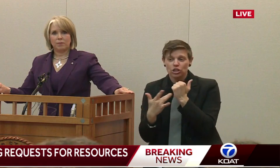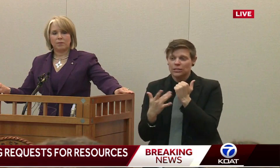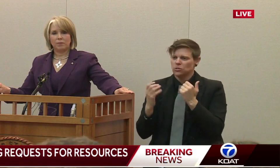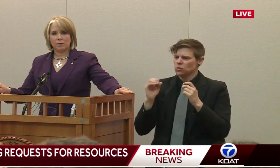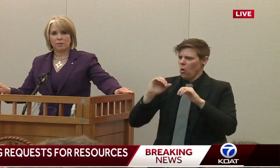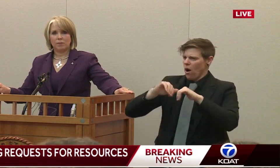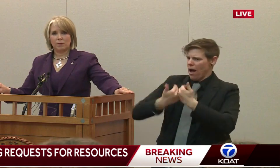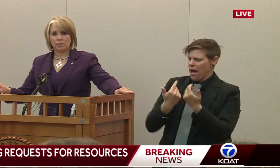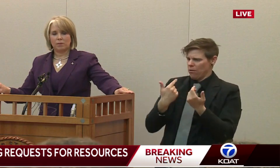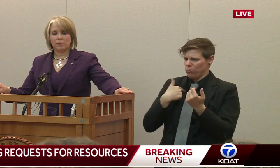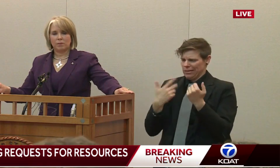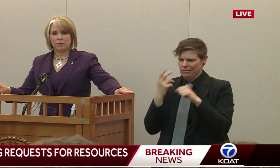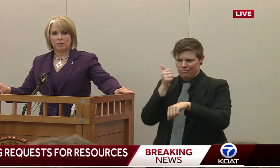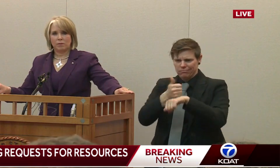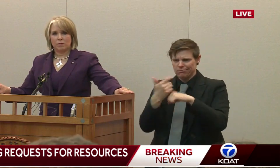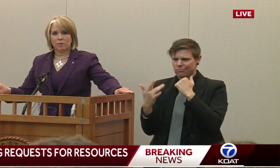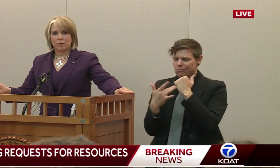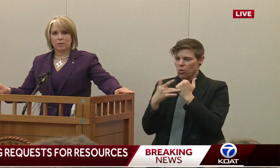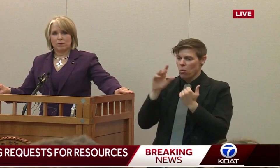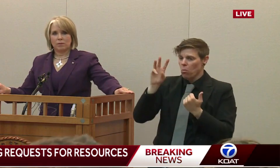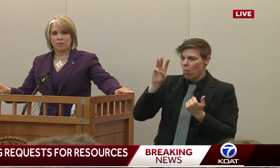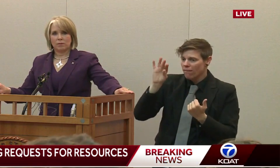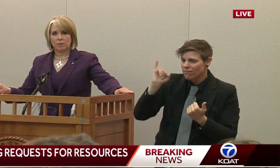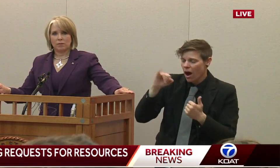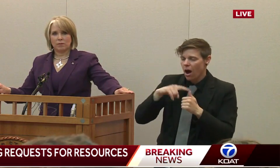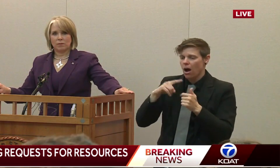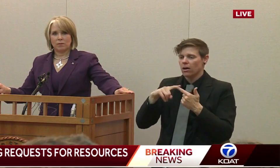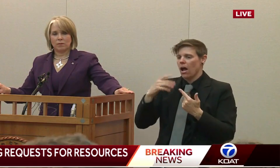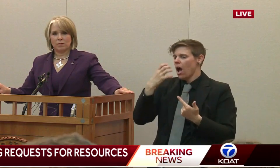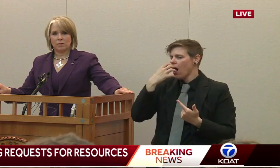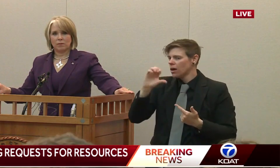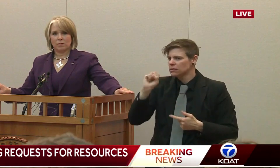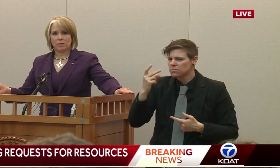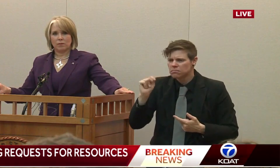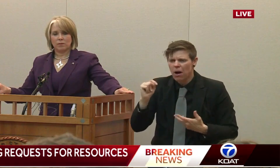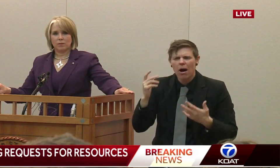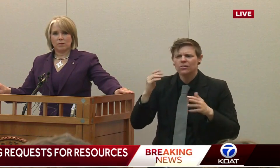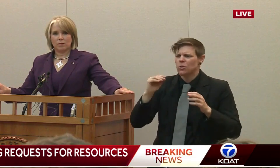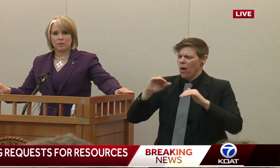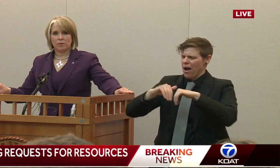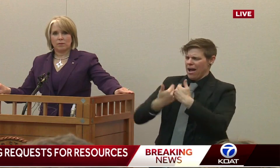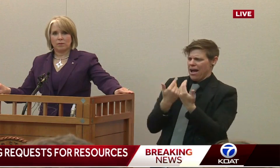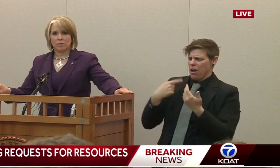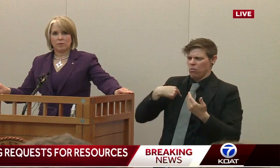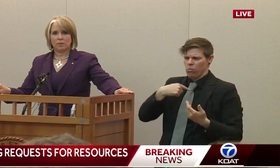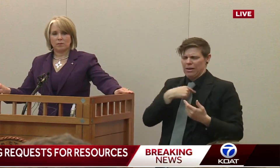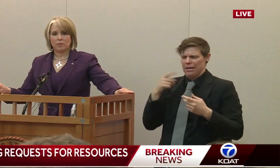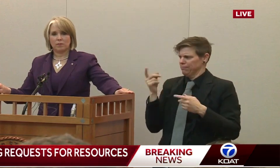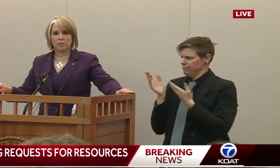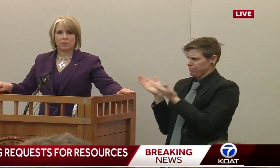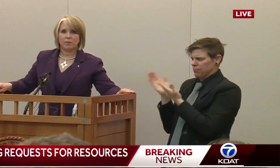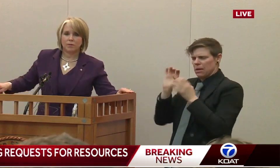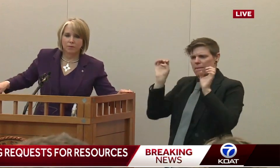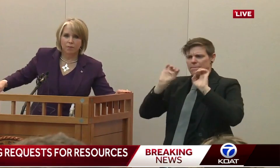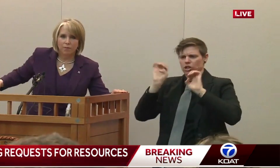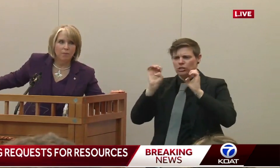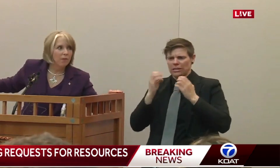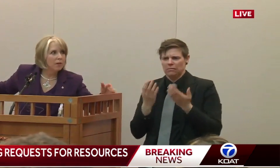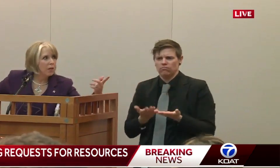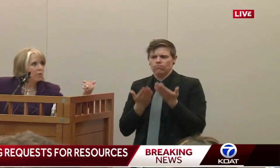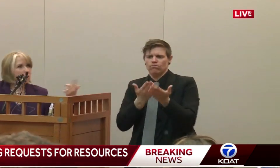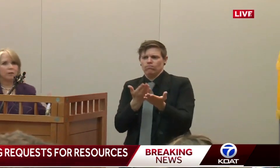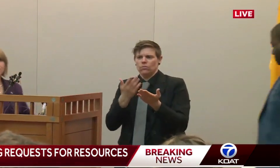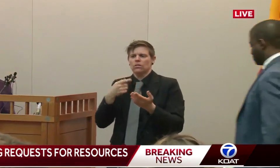Wi-Fi hotspots or whatever it might be, what sort of emergency actions is your department prepared to take to